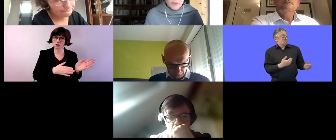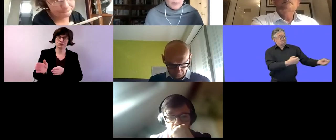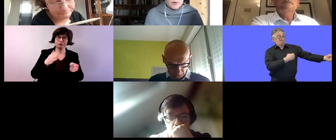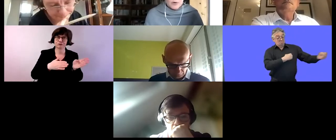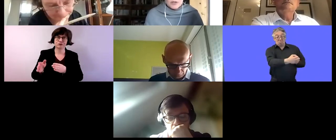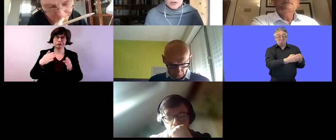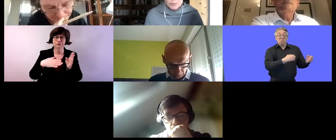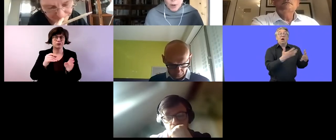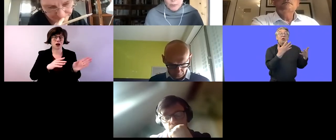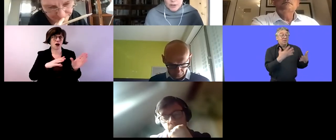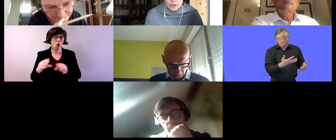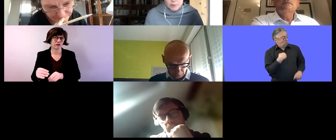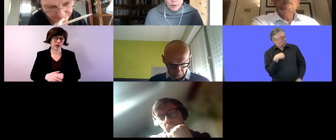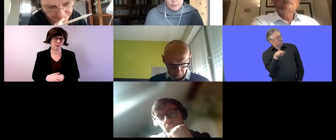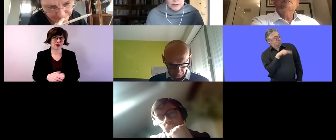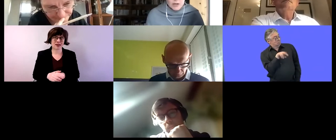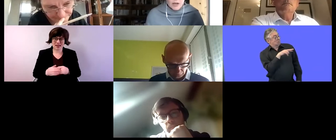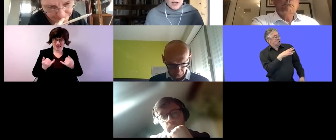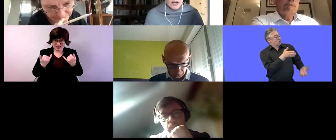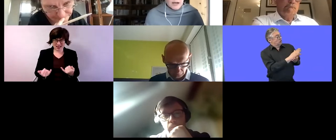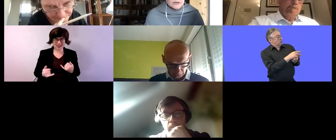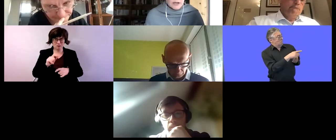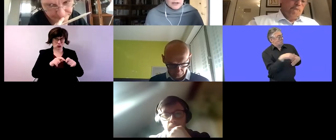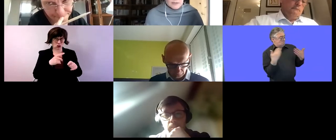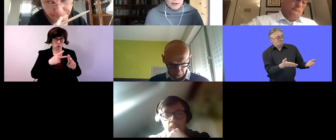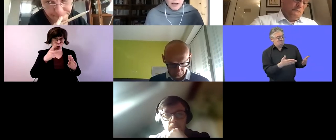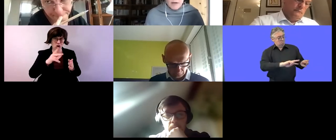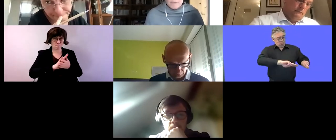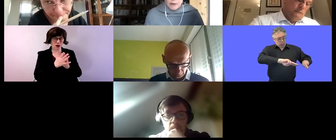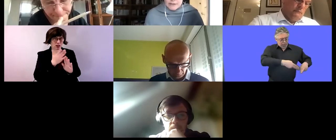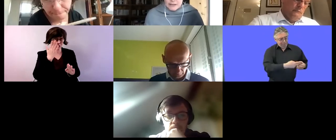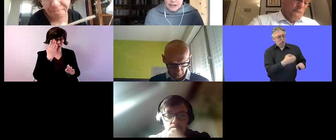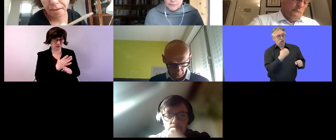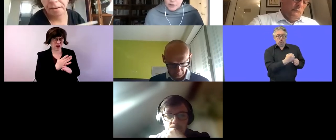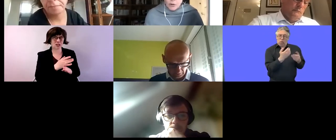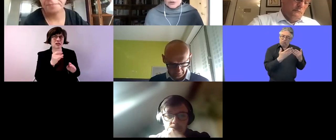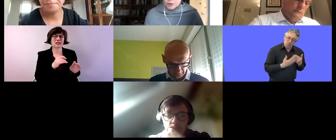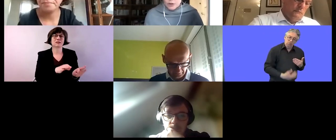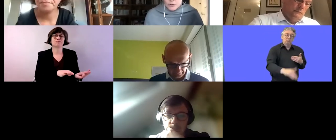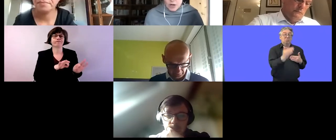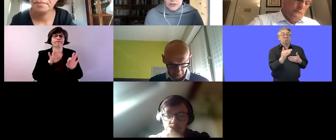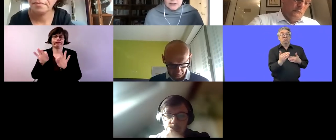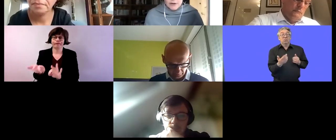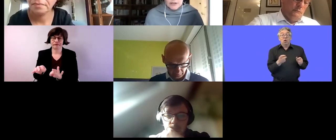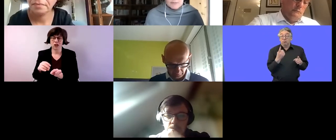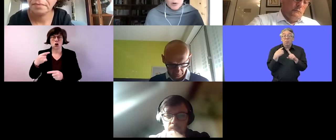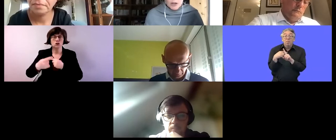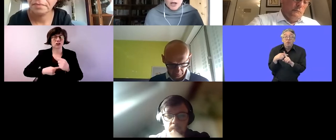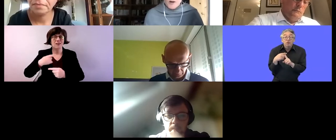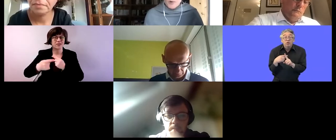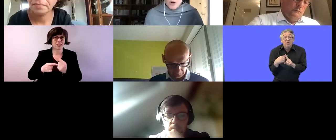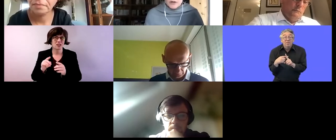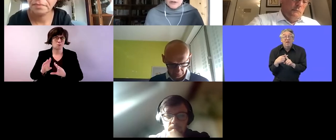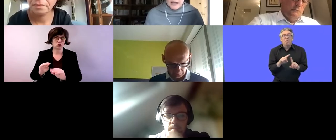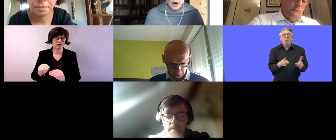from that program into permanent employment uh so that has been very successful although the numbers are still very small